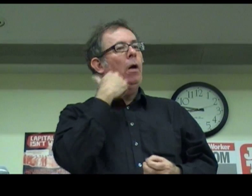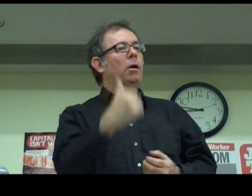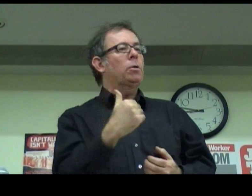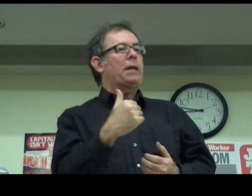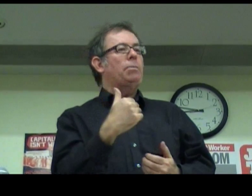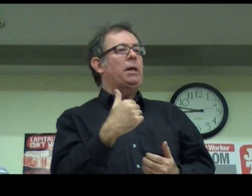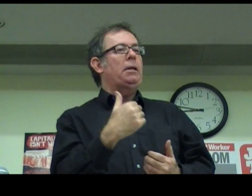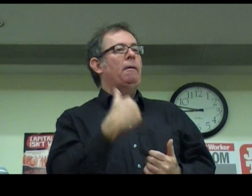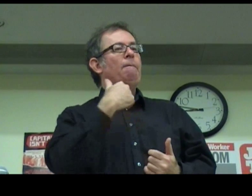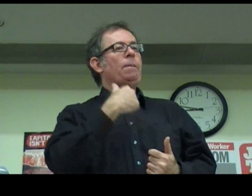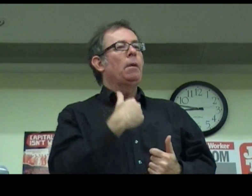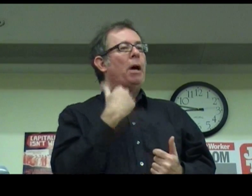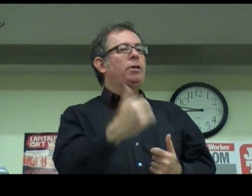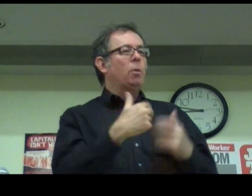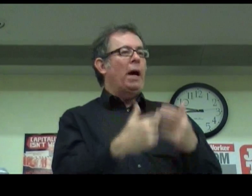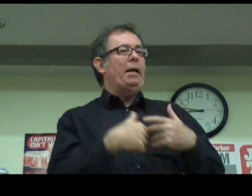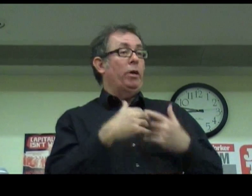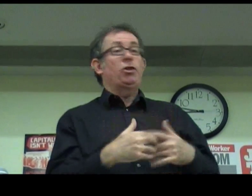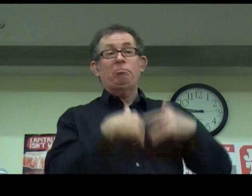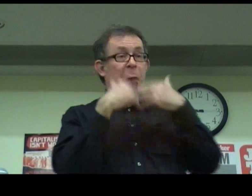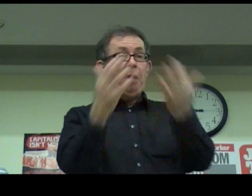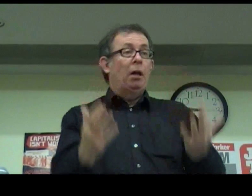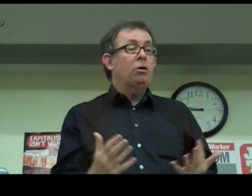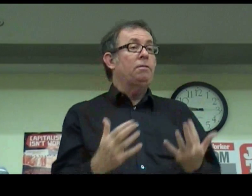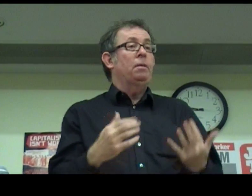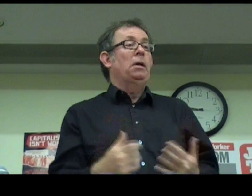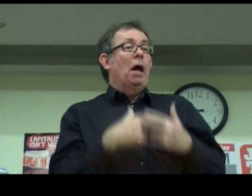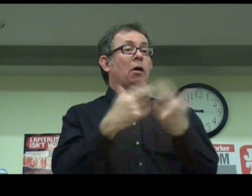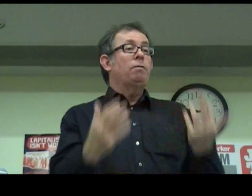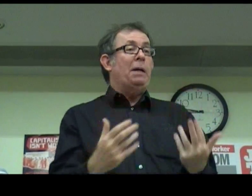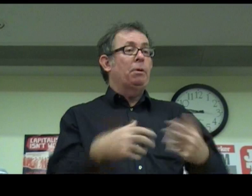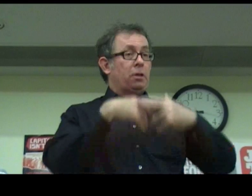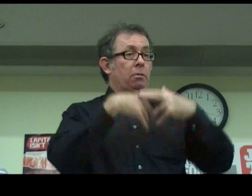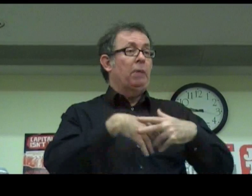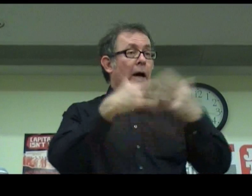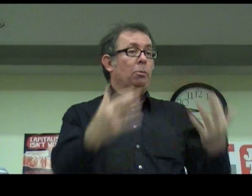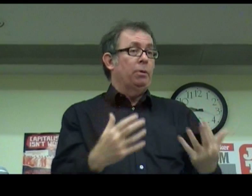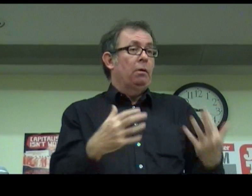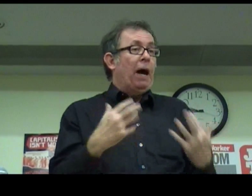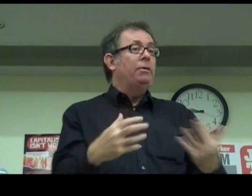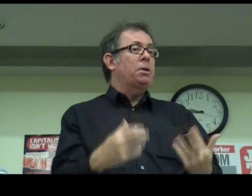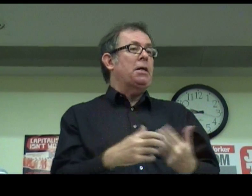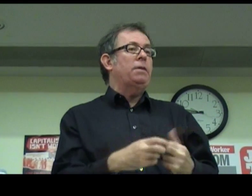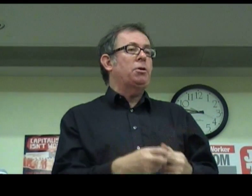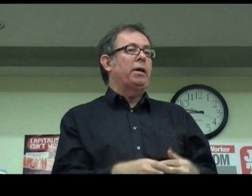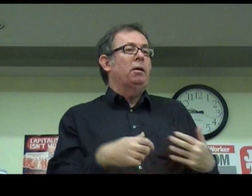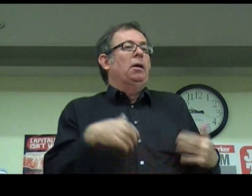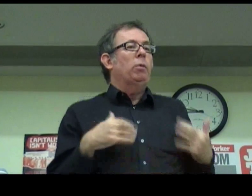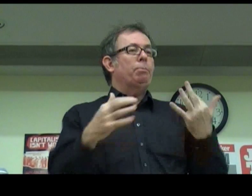Holocaust comes in both as a way in which a lot of people to help find the State of Israel were